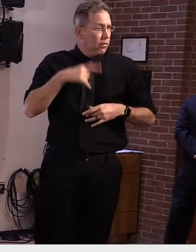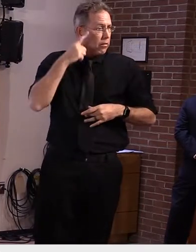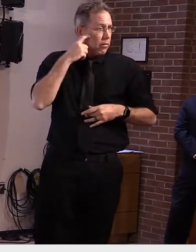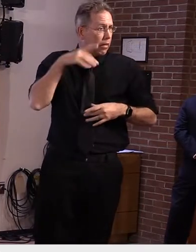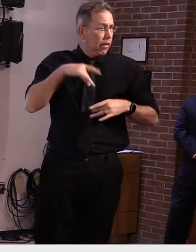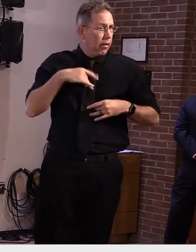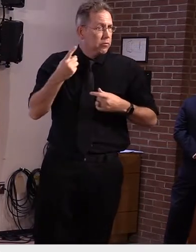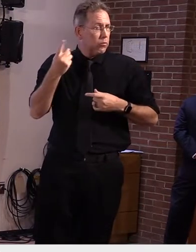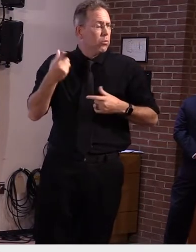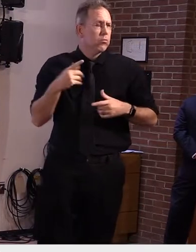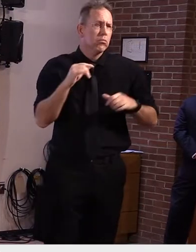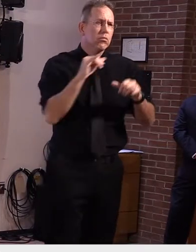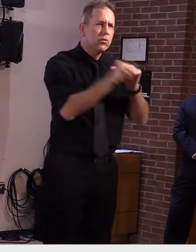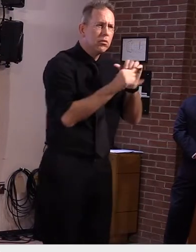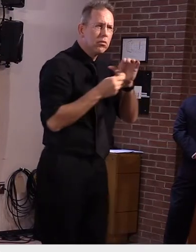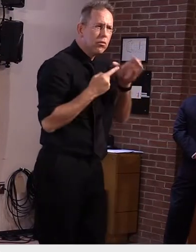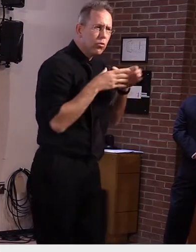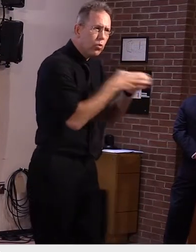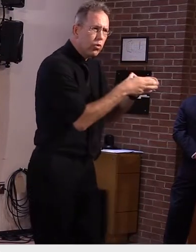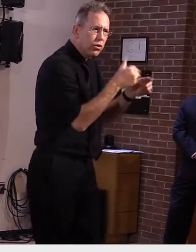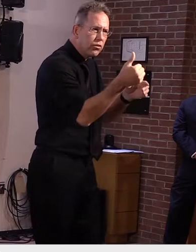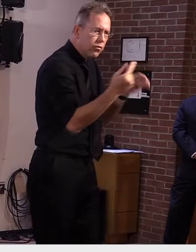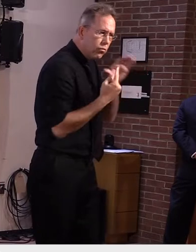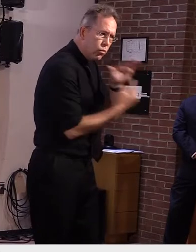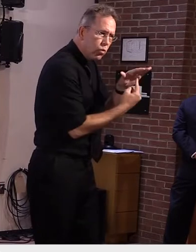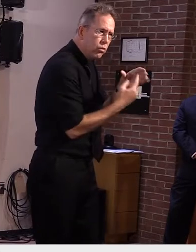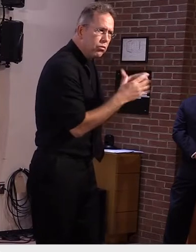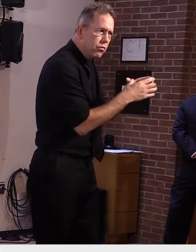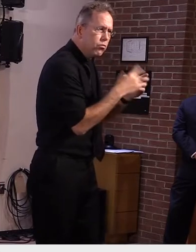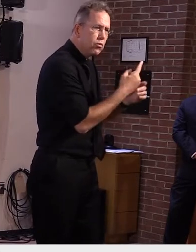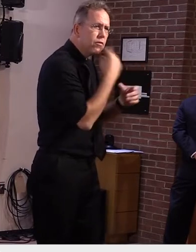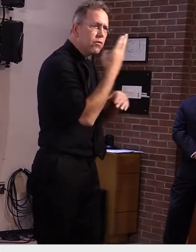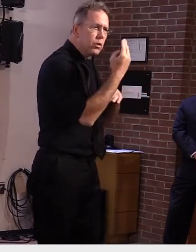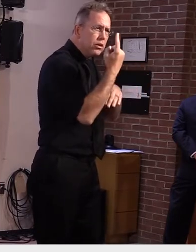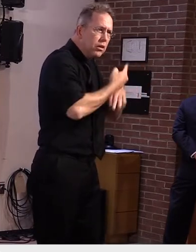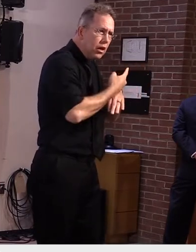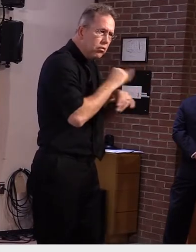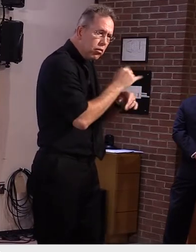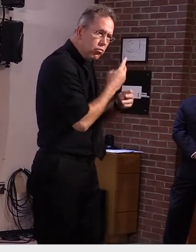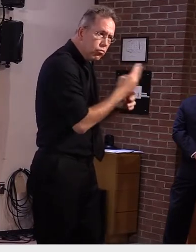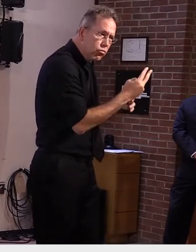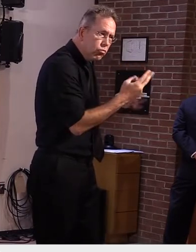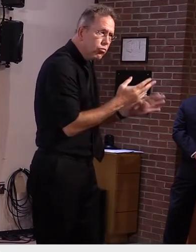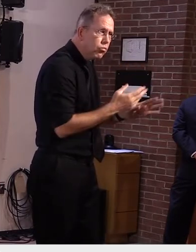open, we need to make sure we're keeping these social and holiday visits as safe as we can.